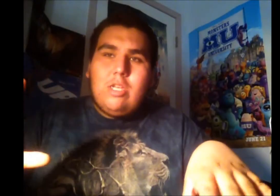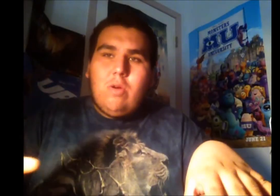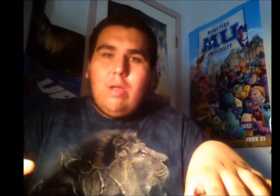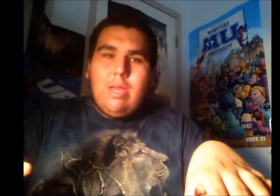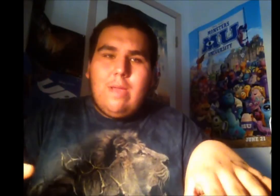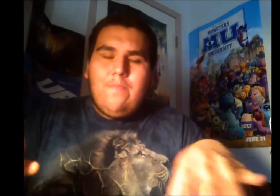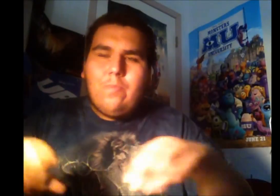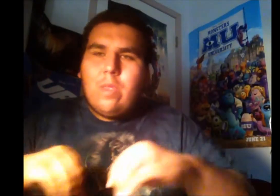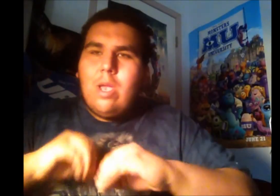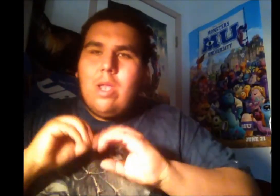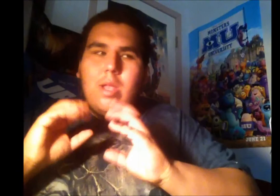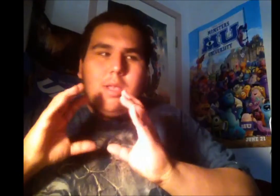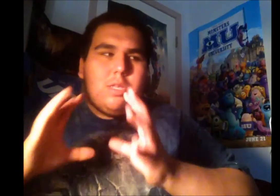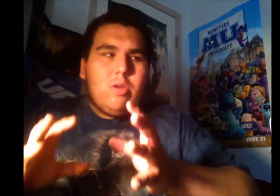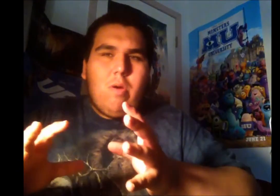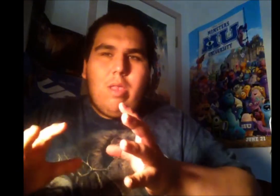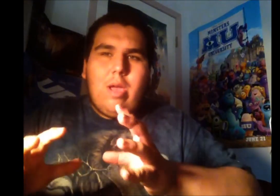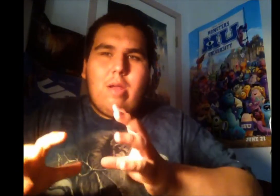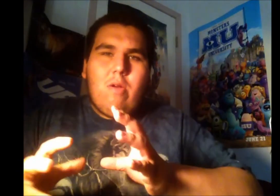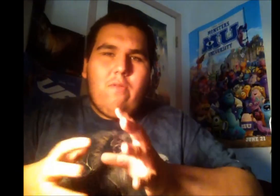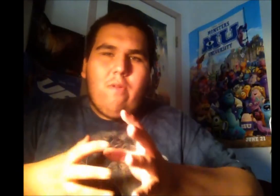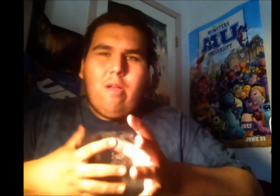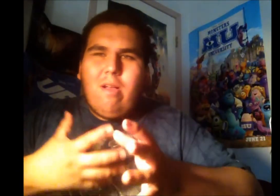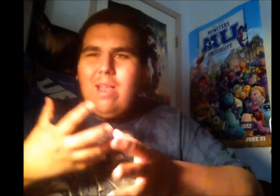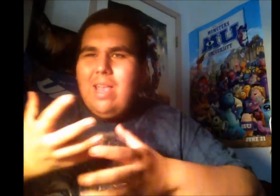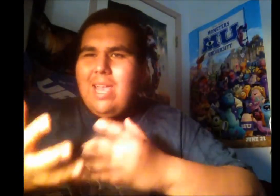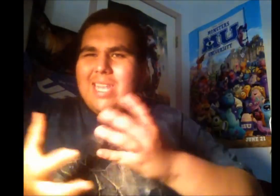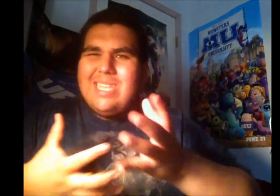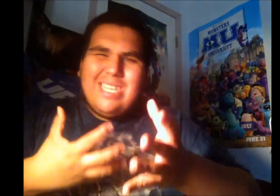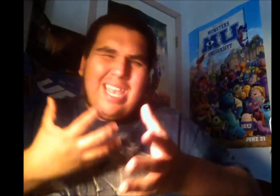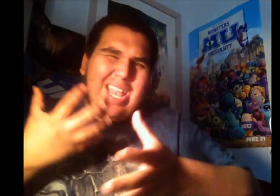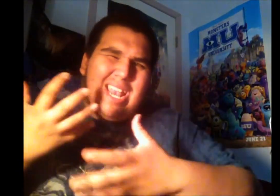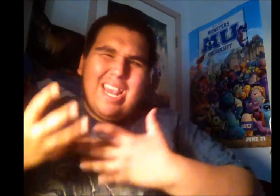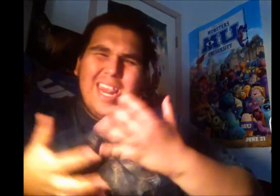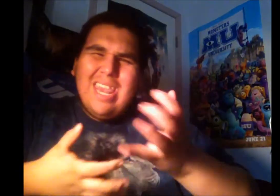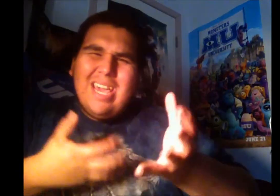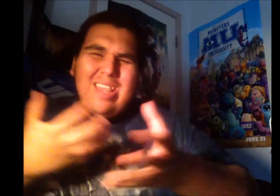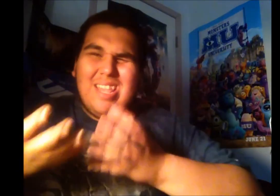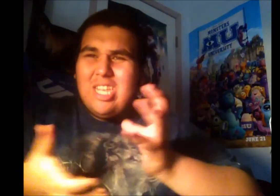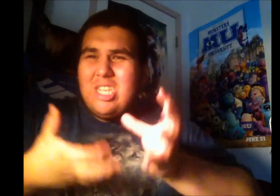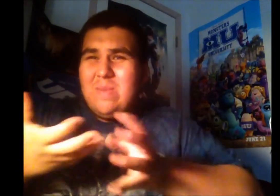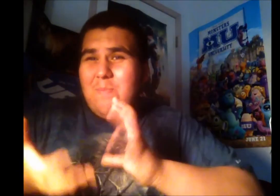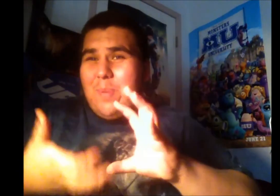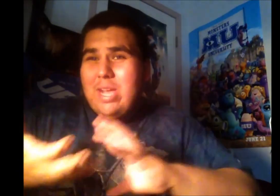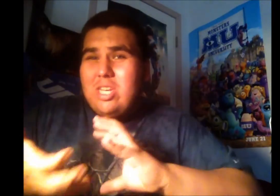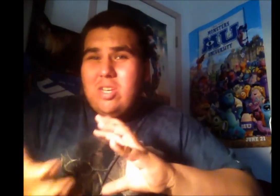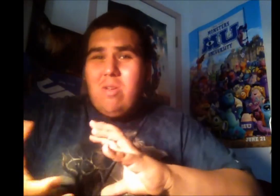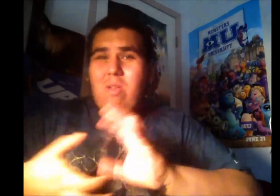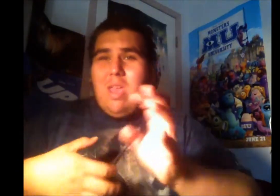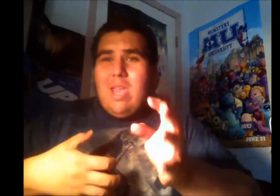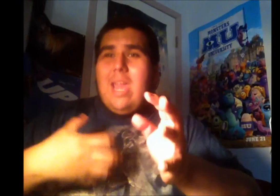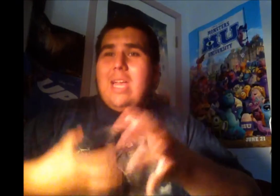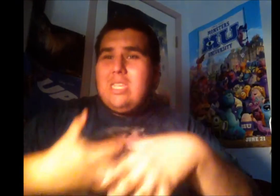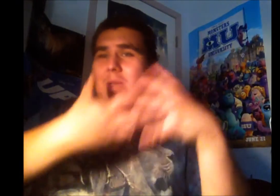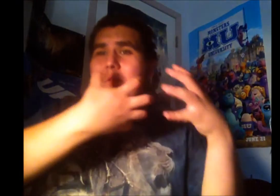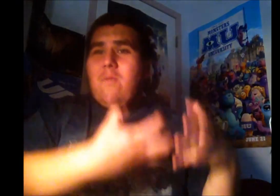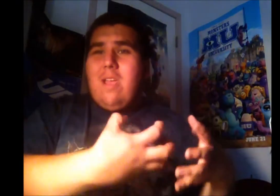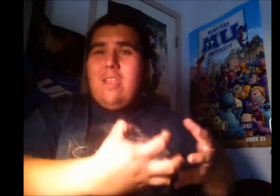enjoyed it. But the storyline overall, it's nothing special. It has some great